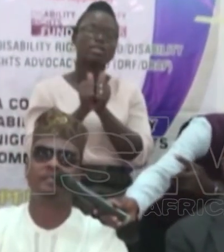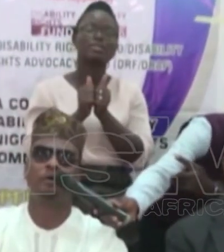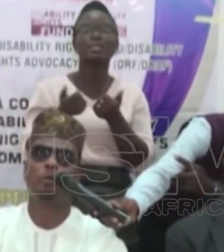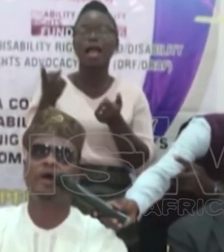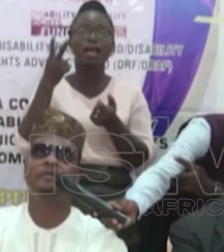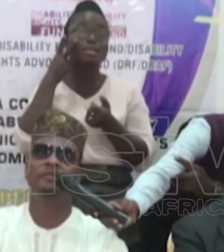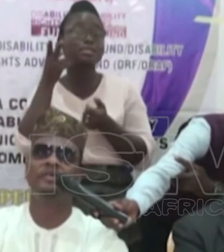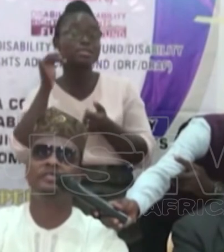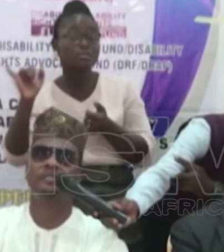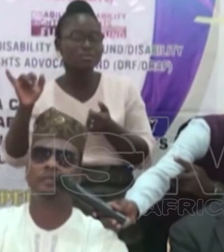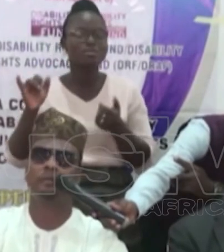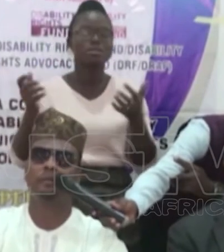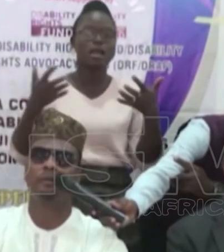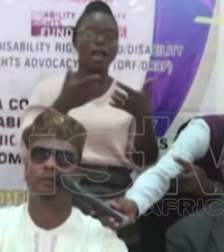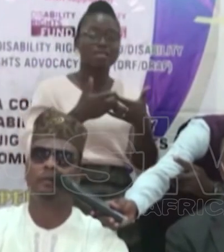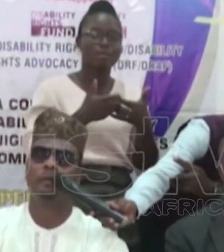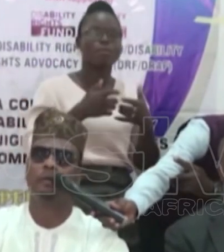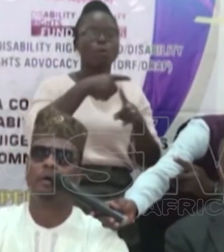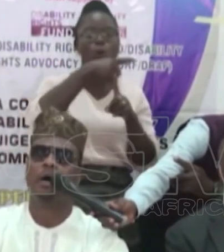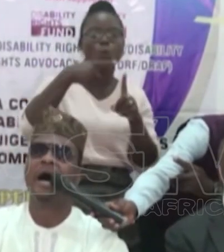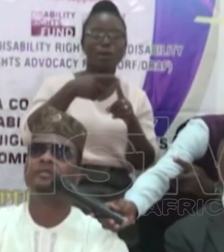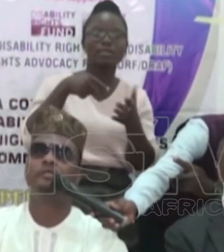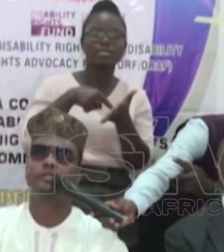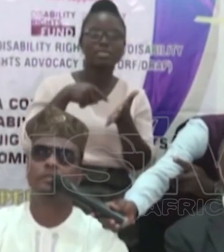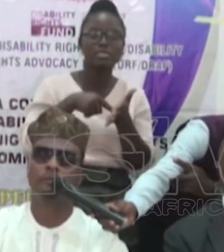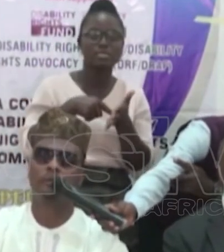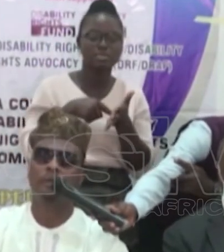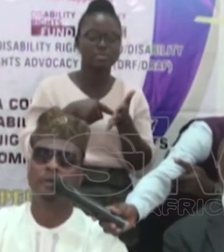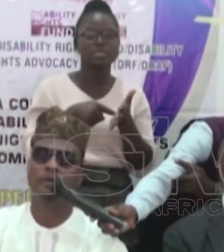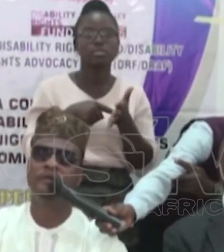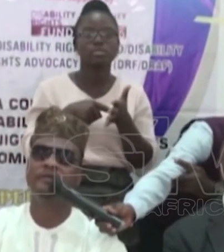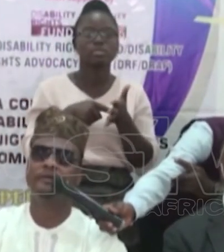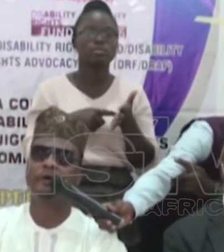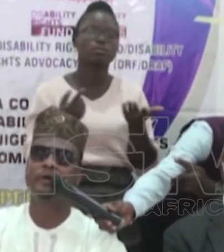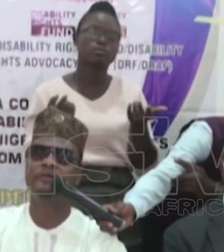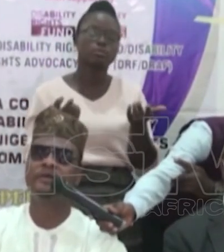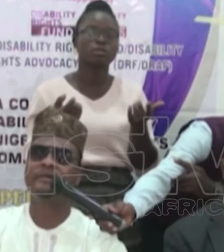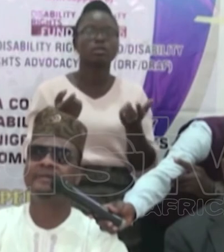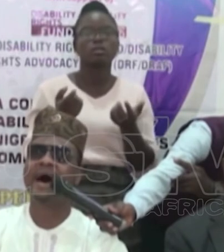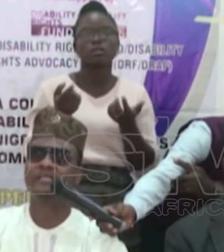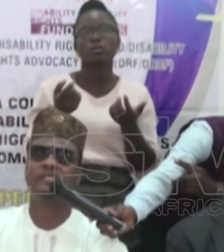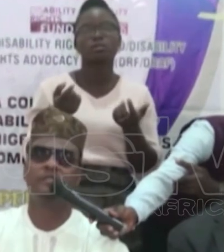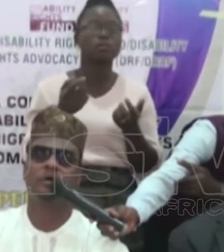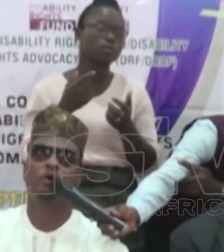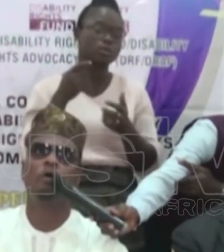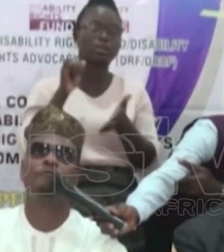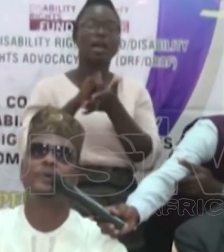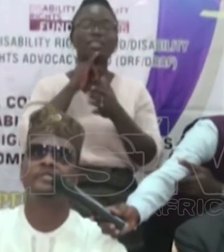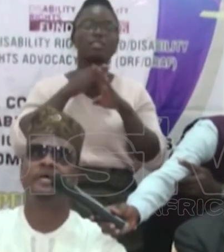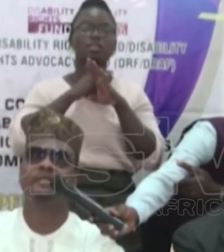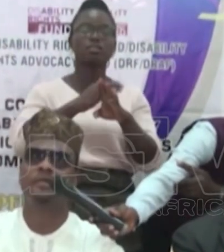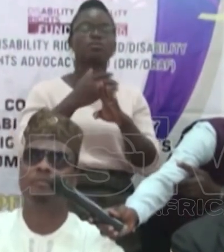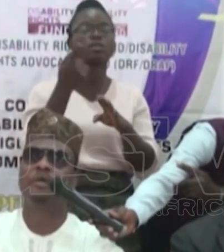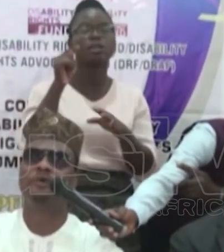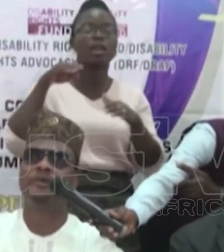counterparts when these hurdles hindering the access of